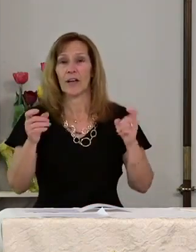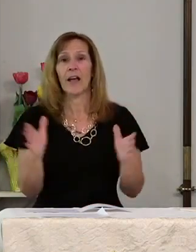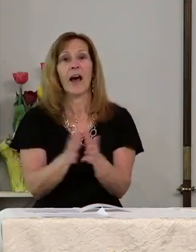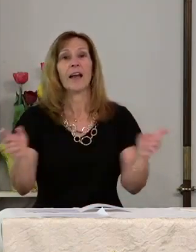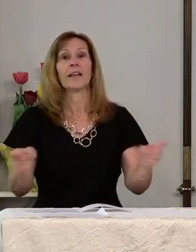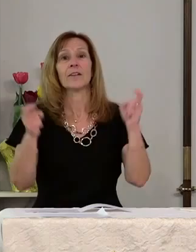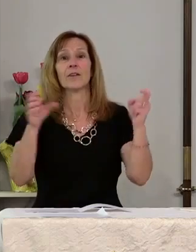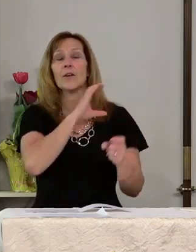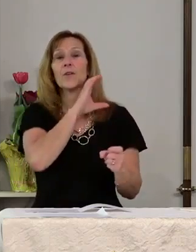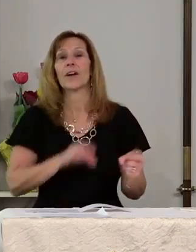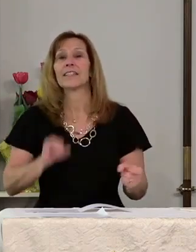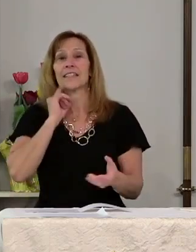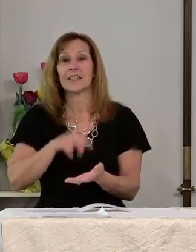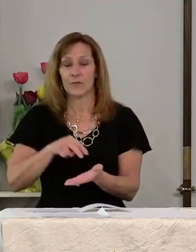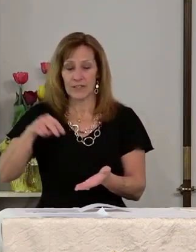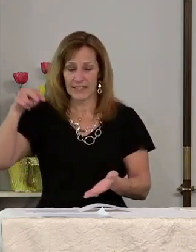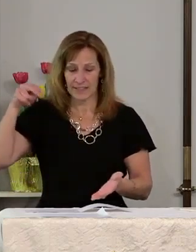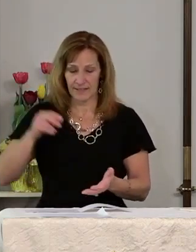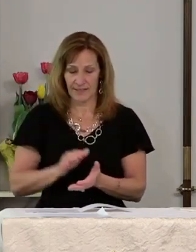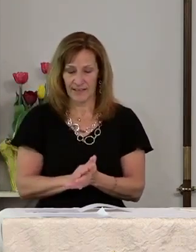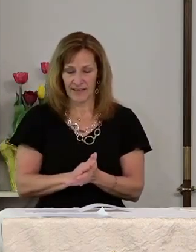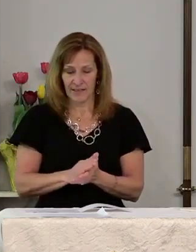Alleluia, Christ is risen!